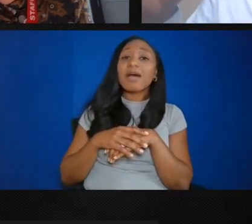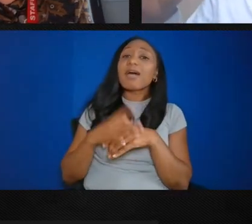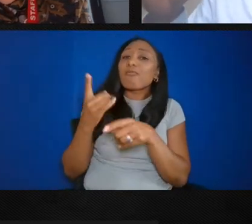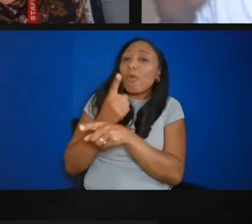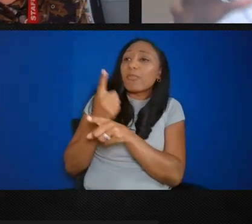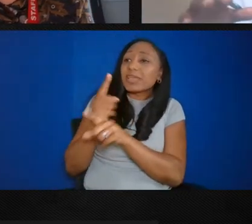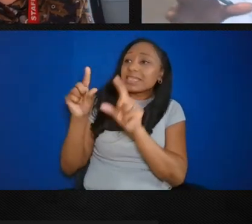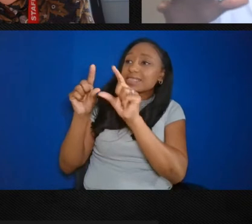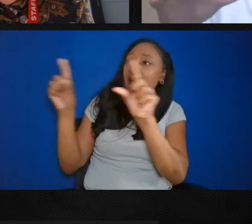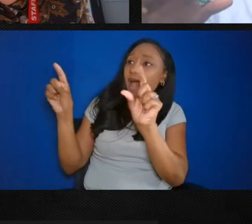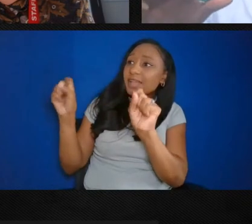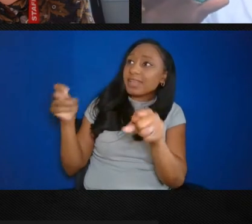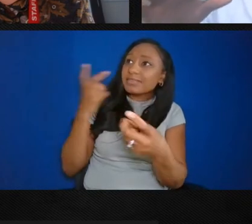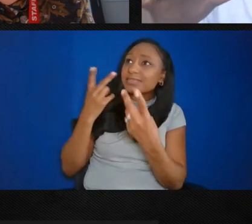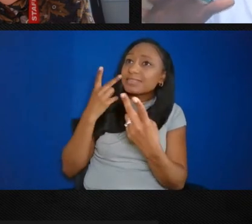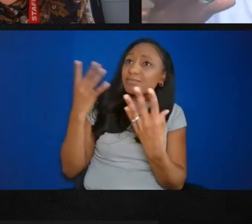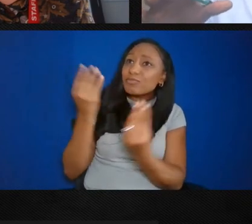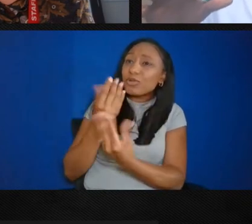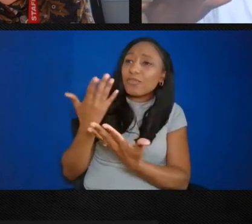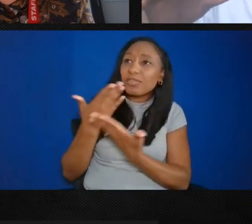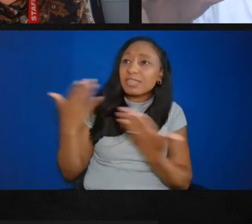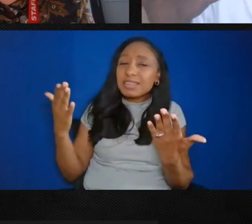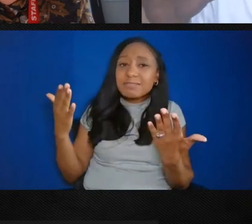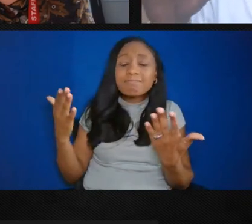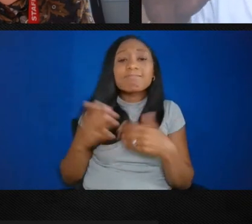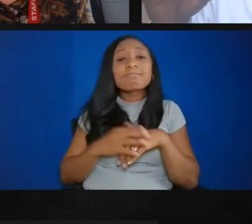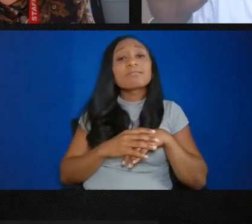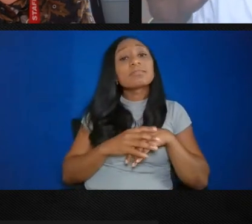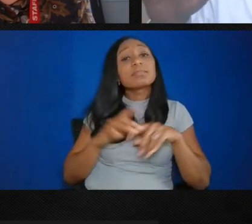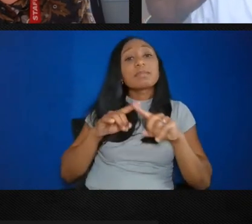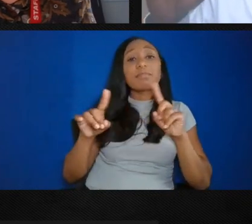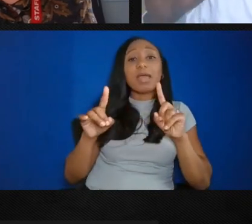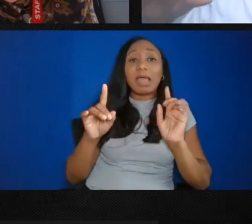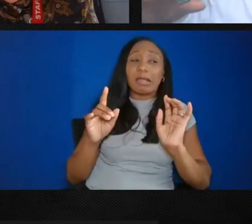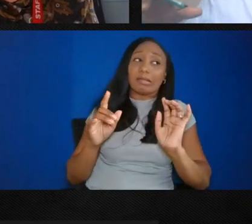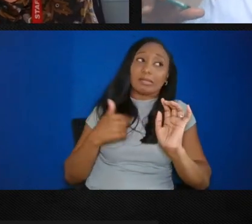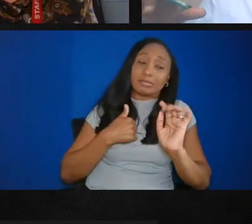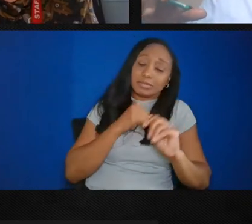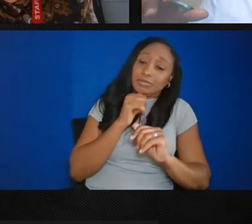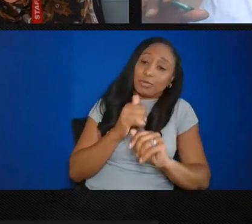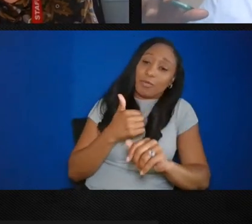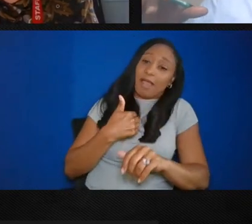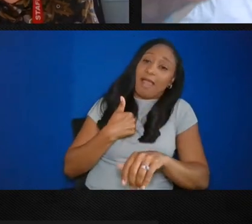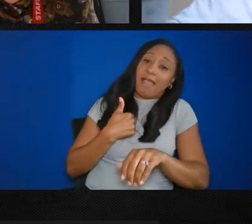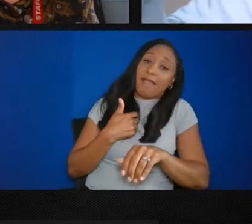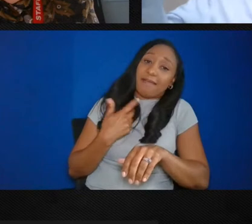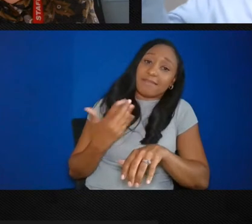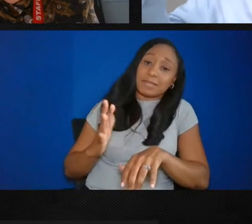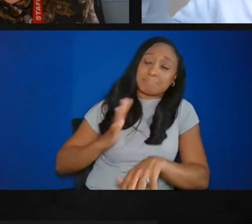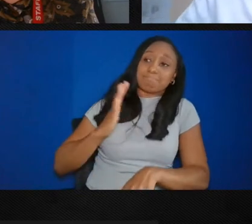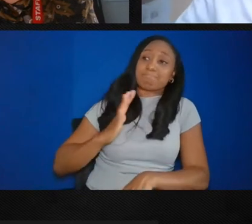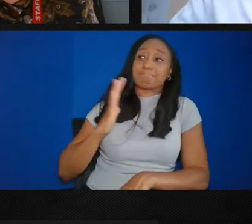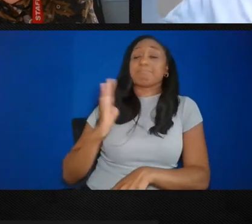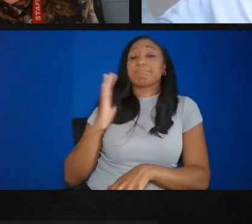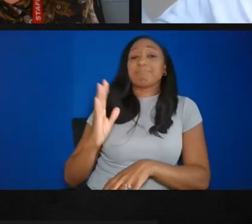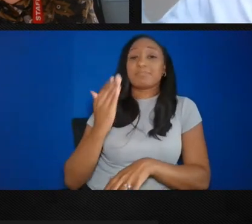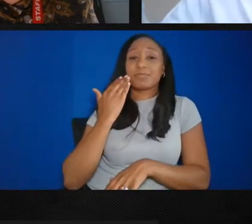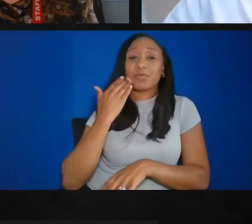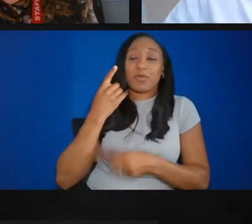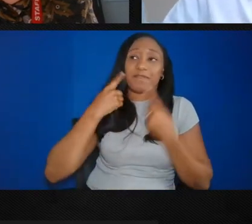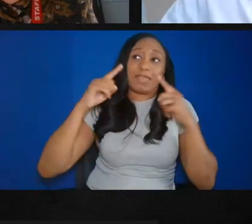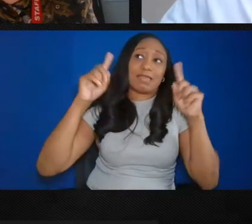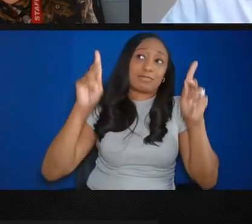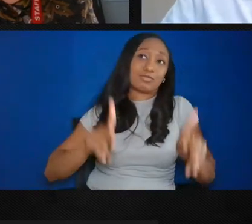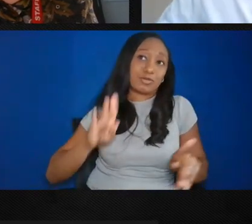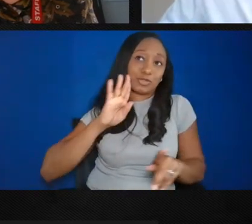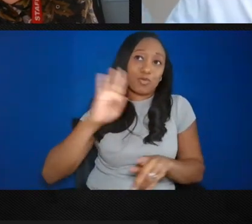to put 10,000 people on five acres. I'll have Smokey Robinson perform at Maryland Hall or the Navy Marine